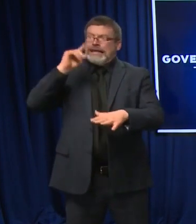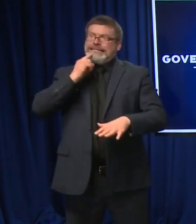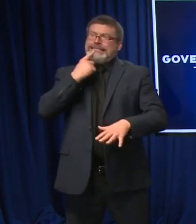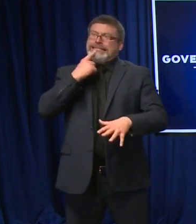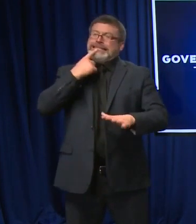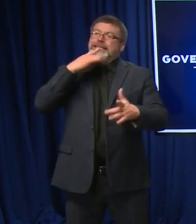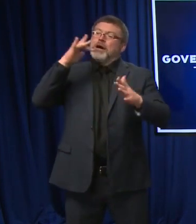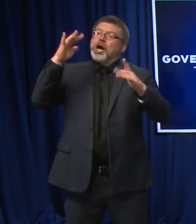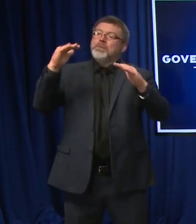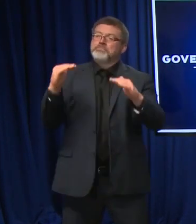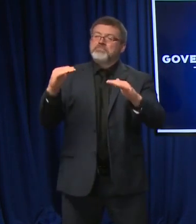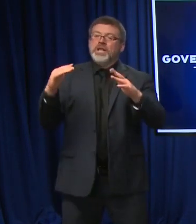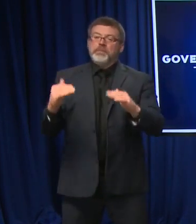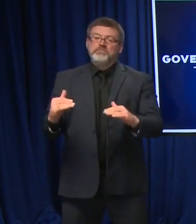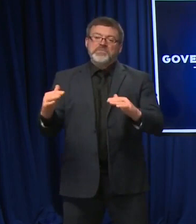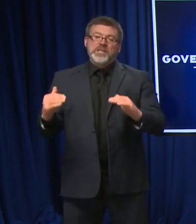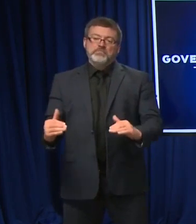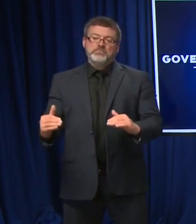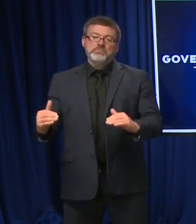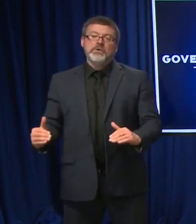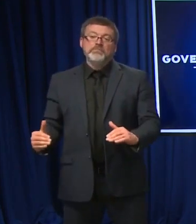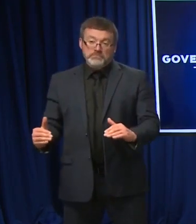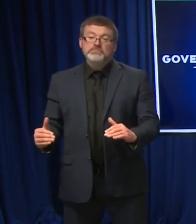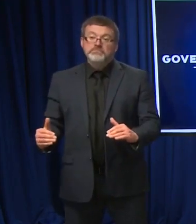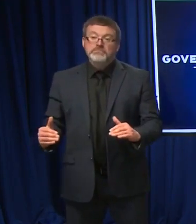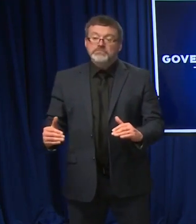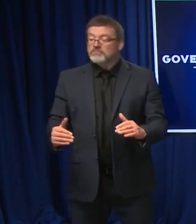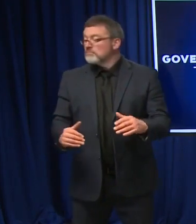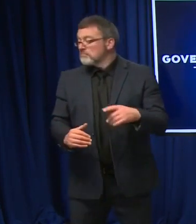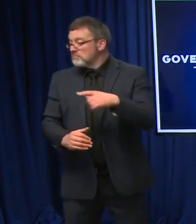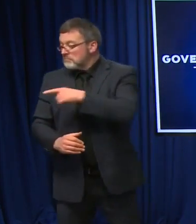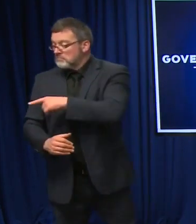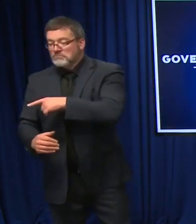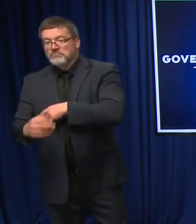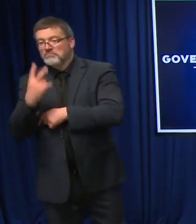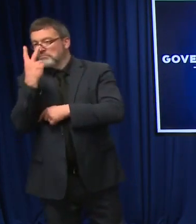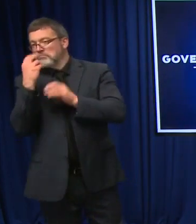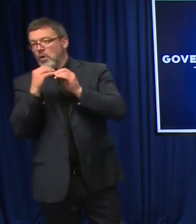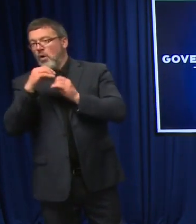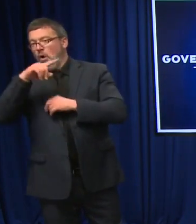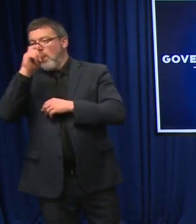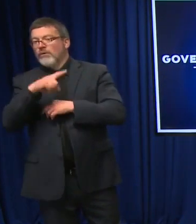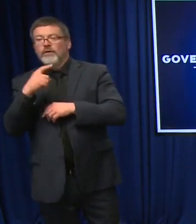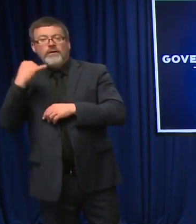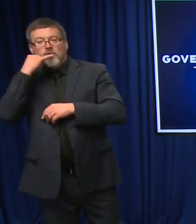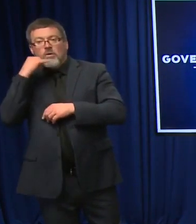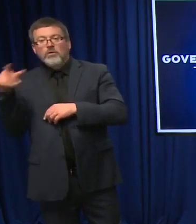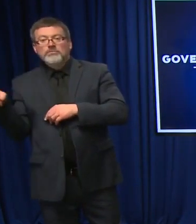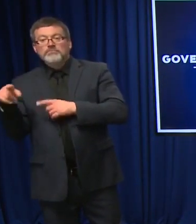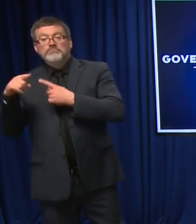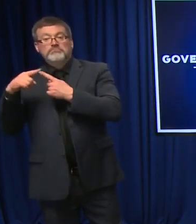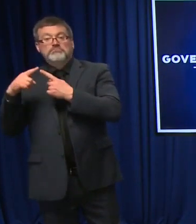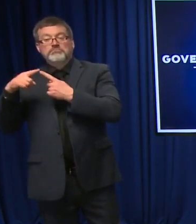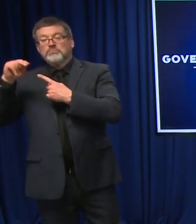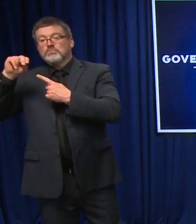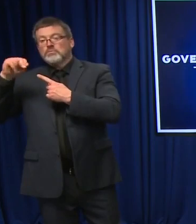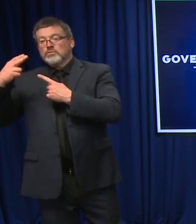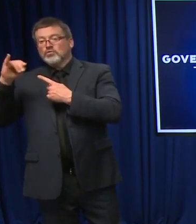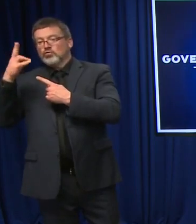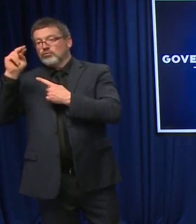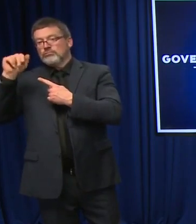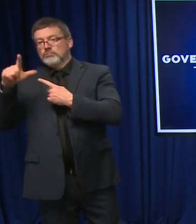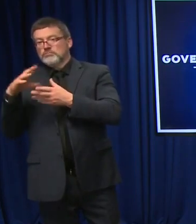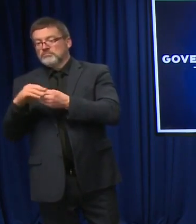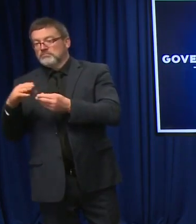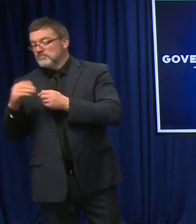Governor, have two more questions on the phone. And the next one comes from Damien Fisher with the Answer Journal. Damien, please go ahead with your